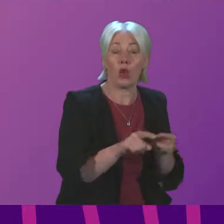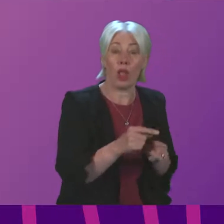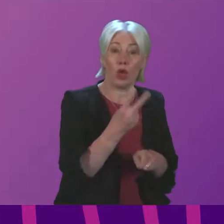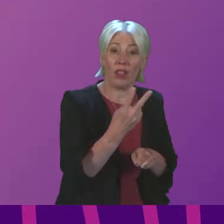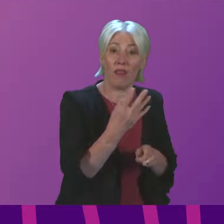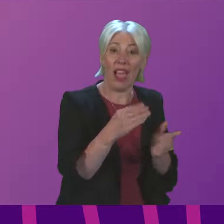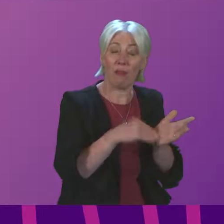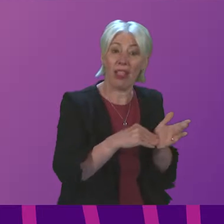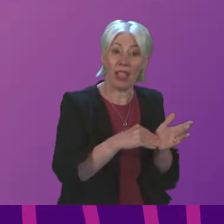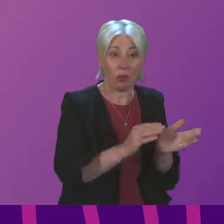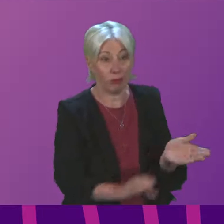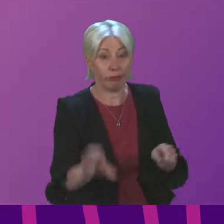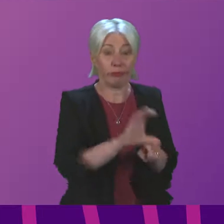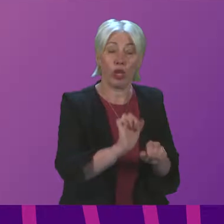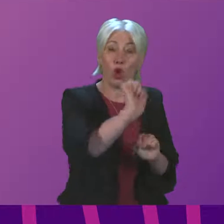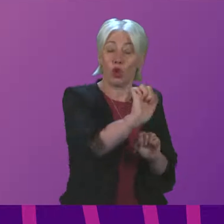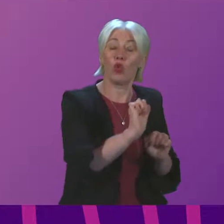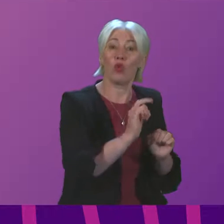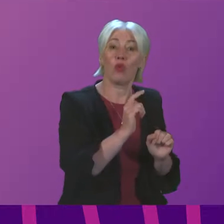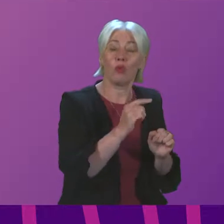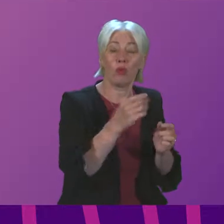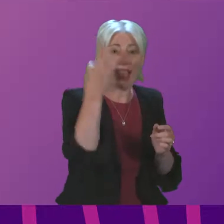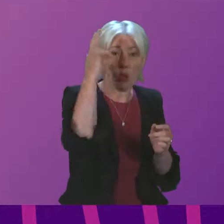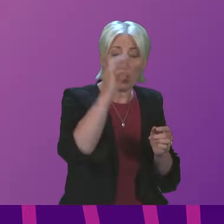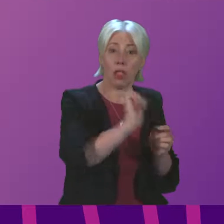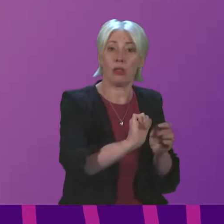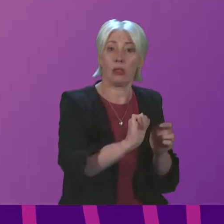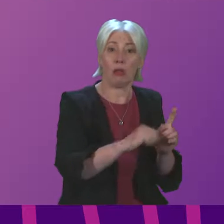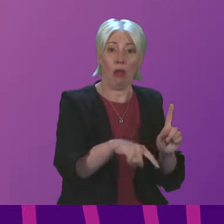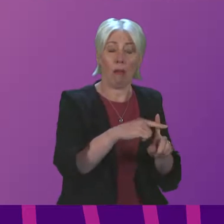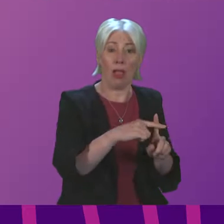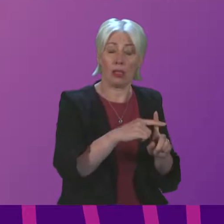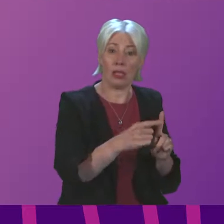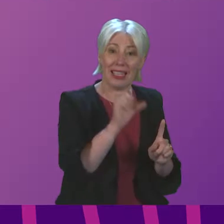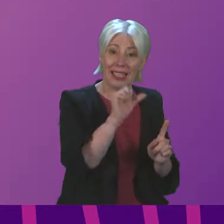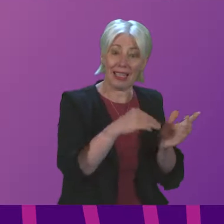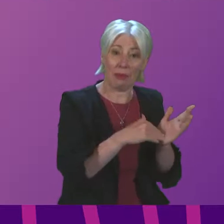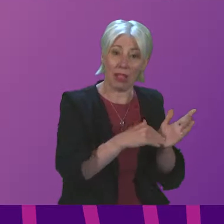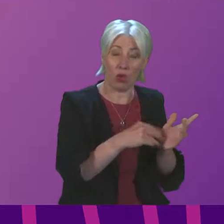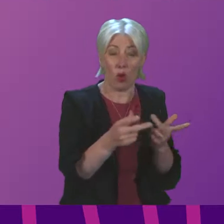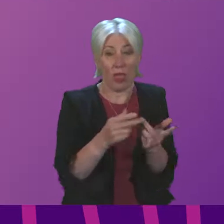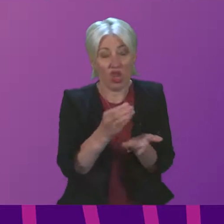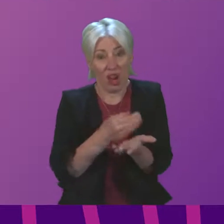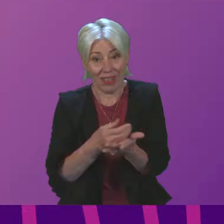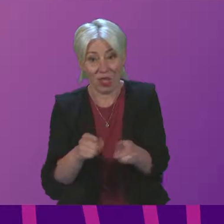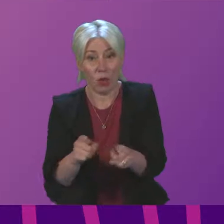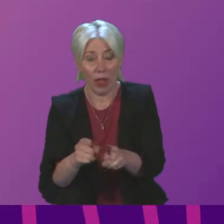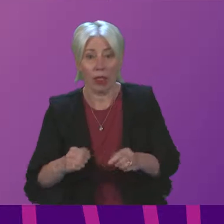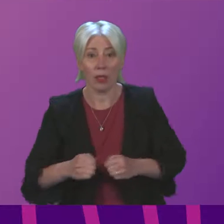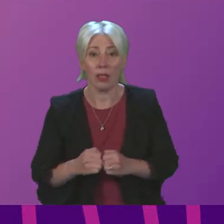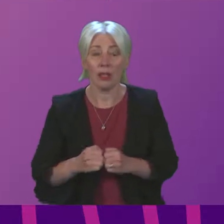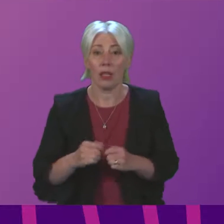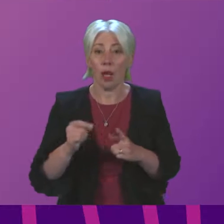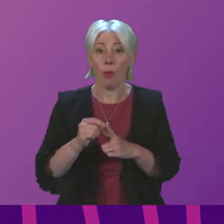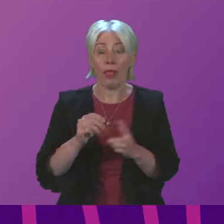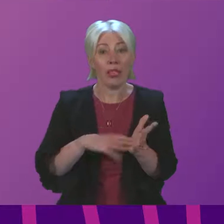local authorities to tackle financial insecurity and a further £6 million we are providing to third sector partners. Pauline